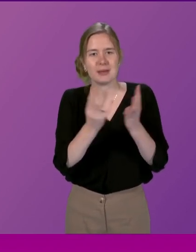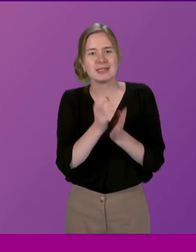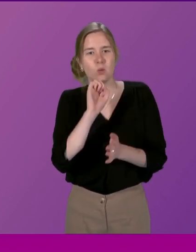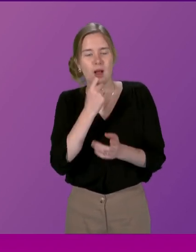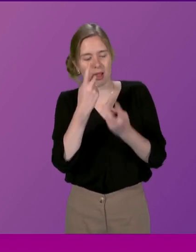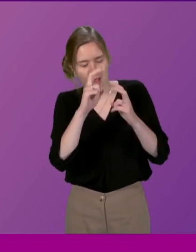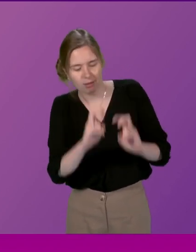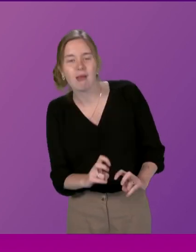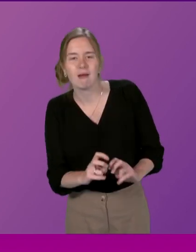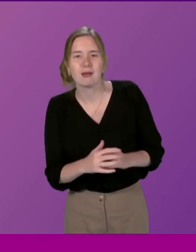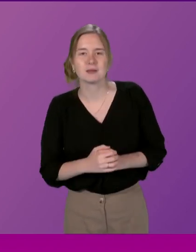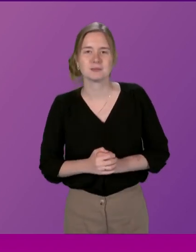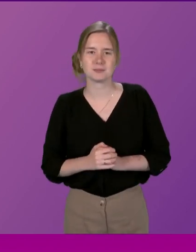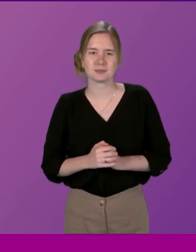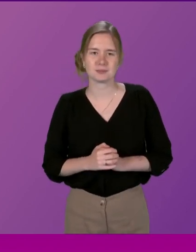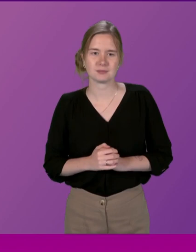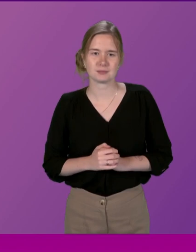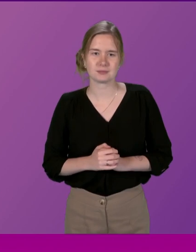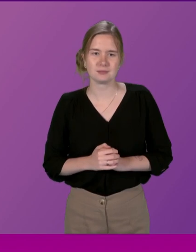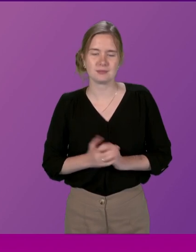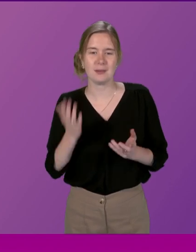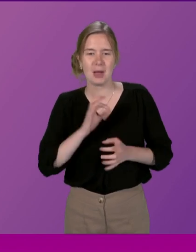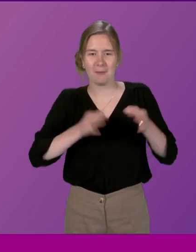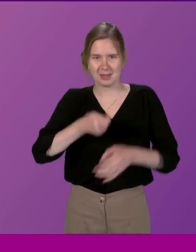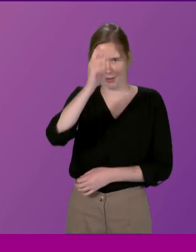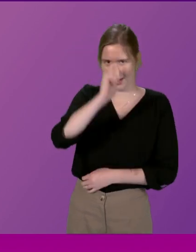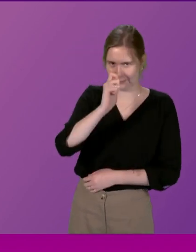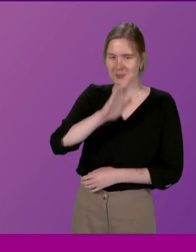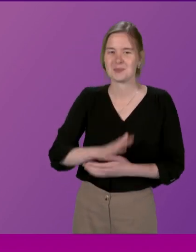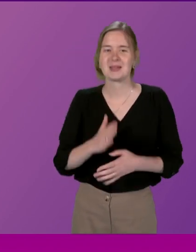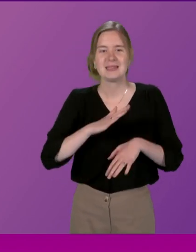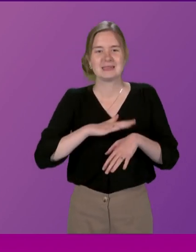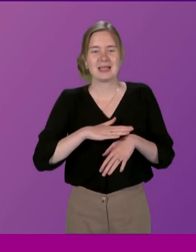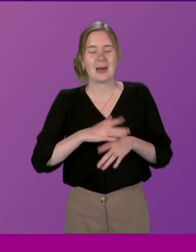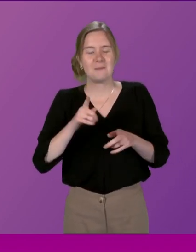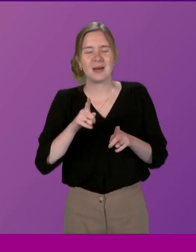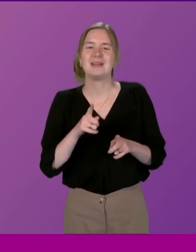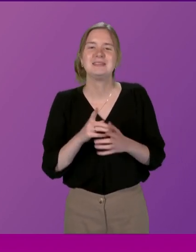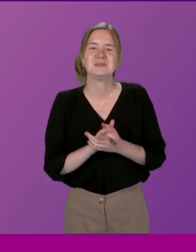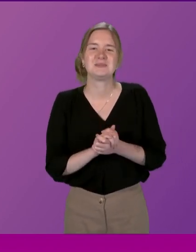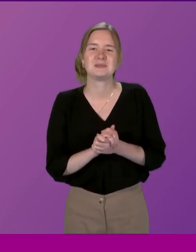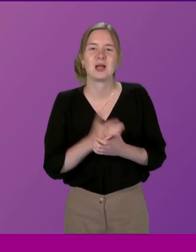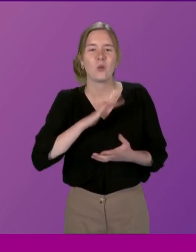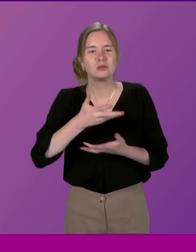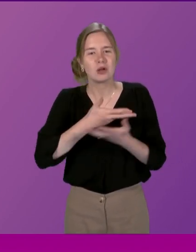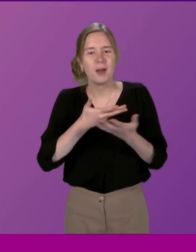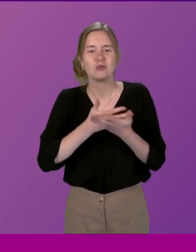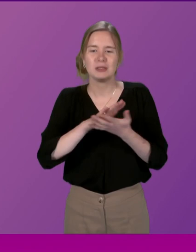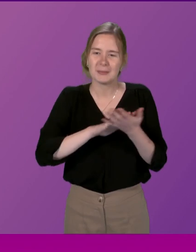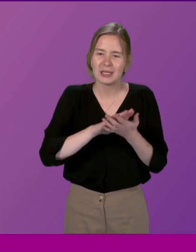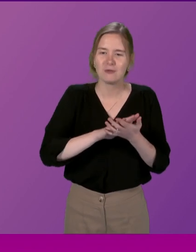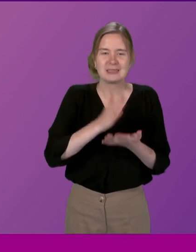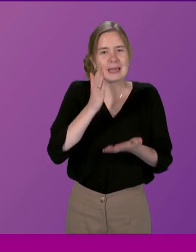be looking at it. Putting back my party political hat and with time where it is, I did want to talk about a definition of deliberate